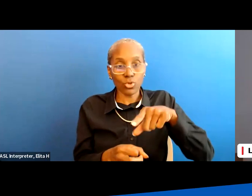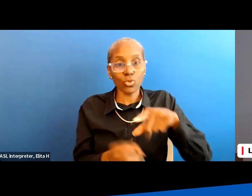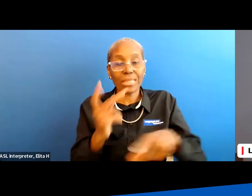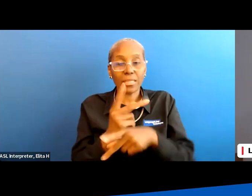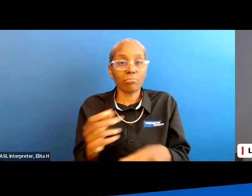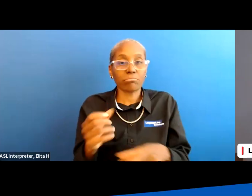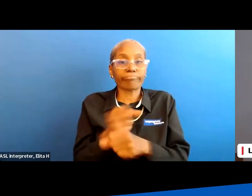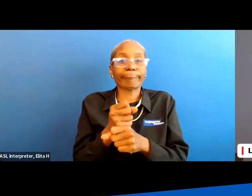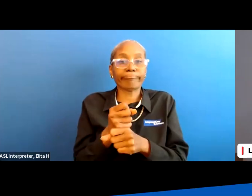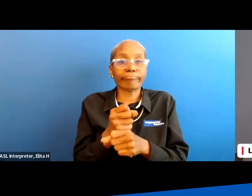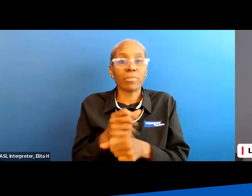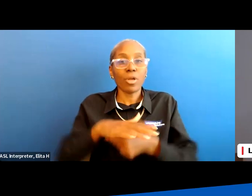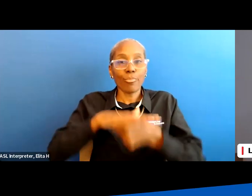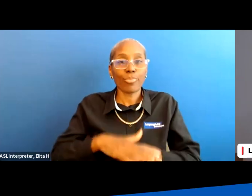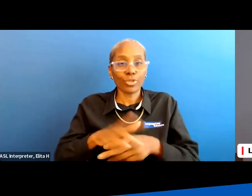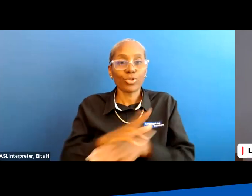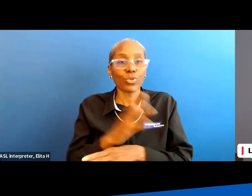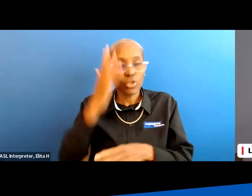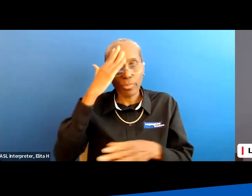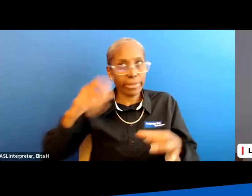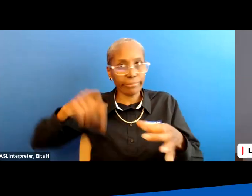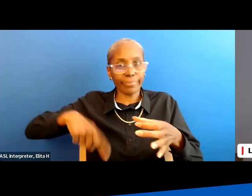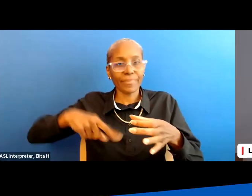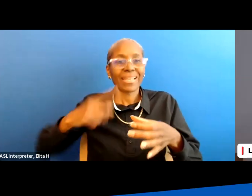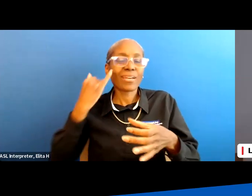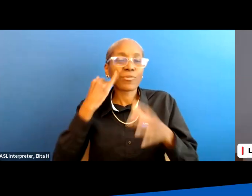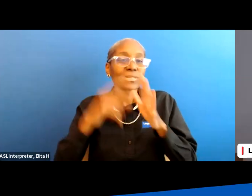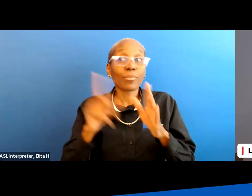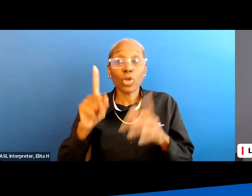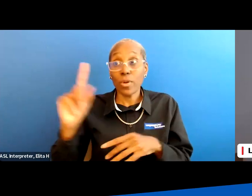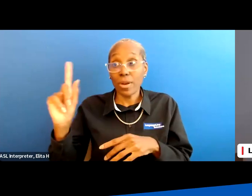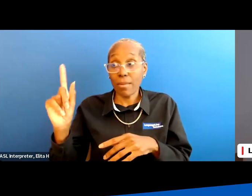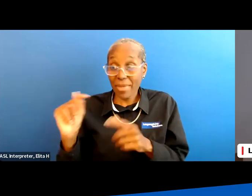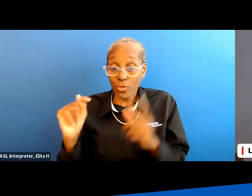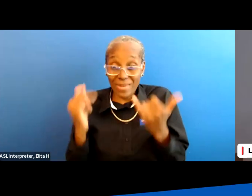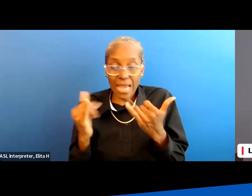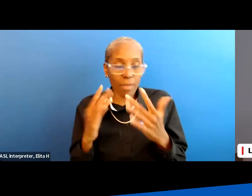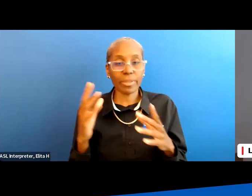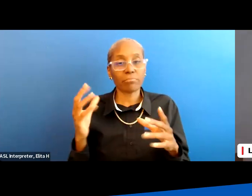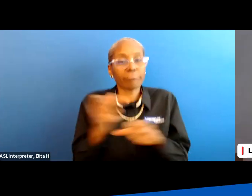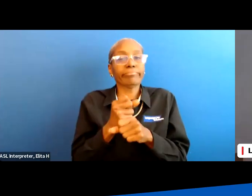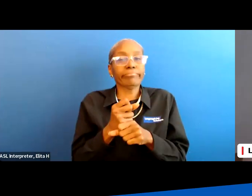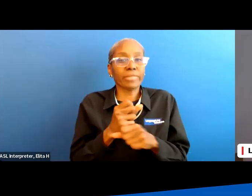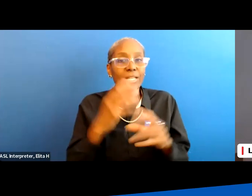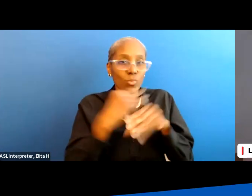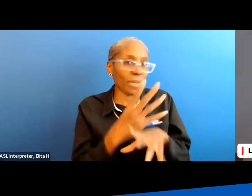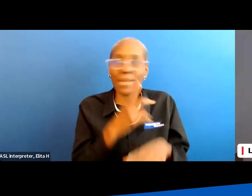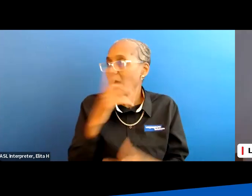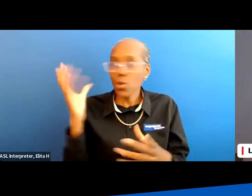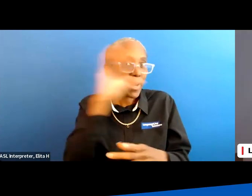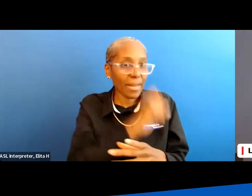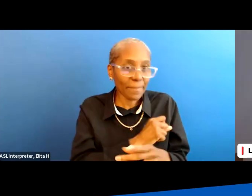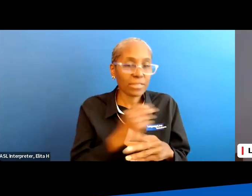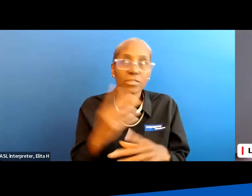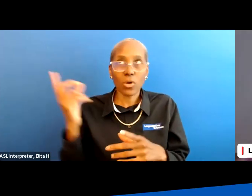closed with pressure using your brain like if you have to go to the bathroom right now but i it's the webinar so i don't want to miss the